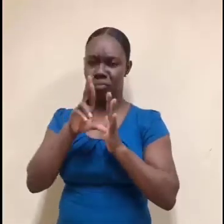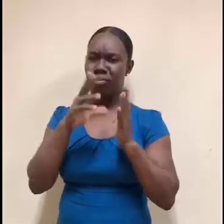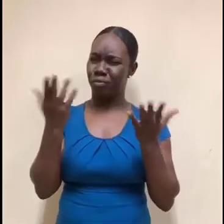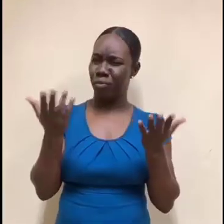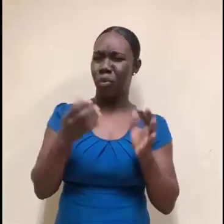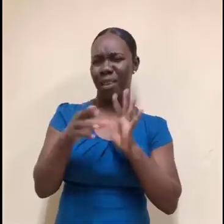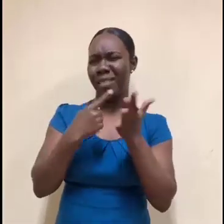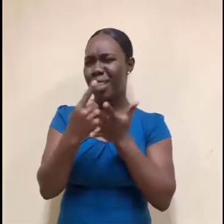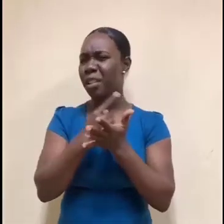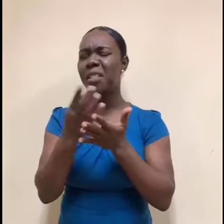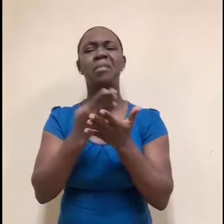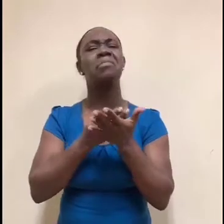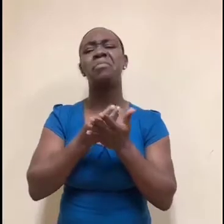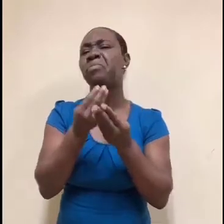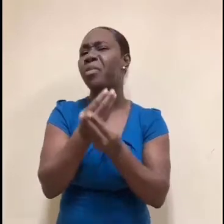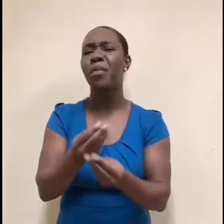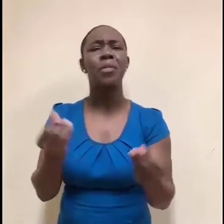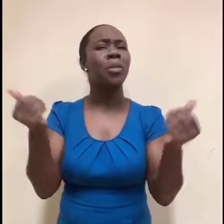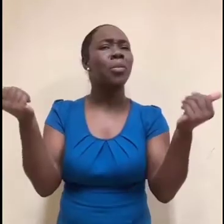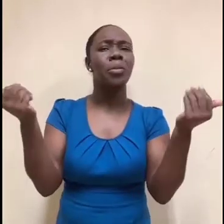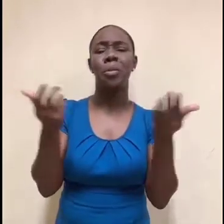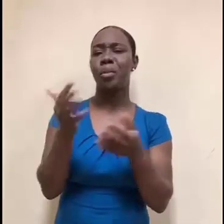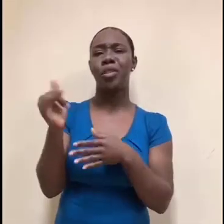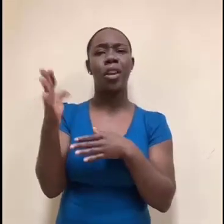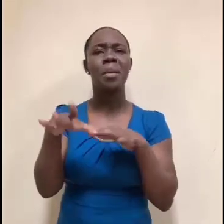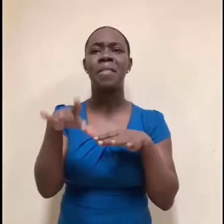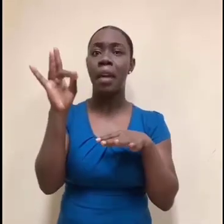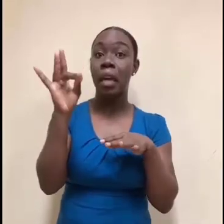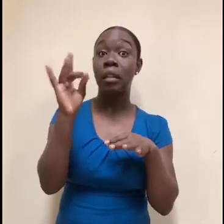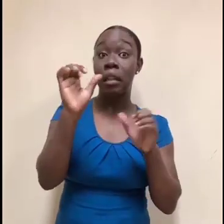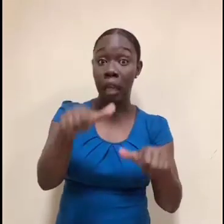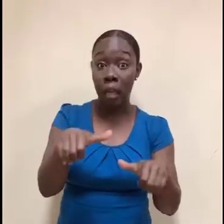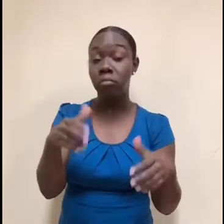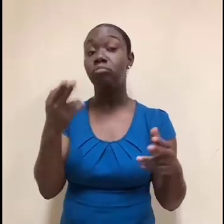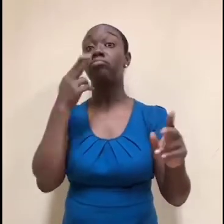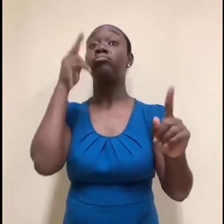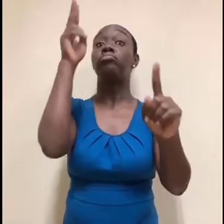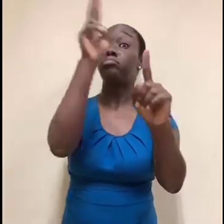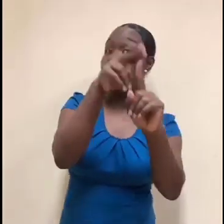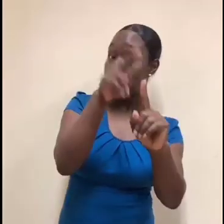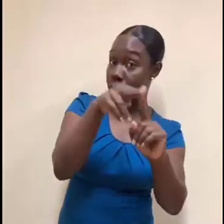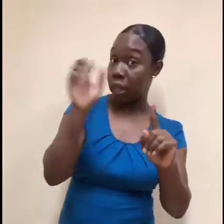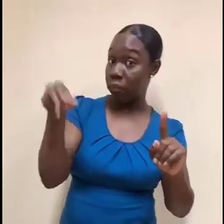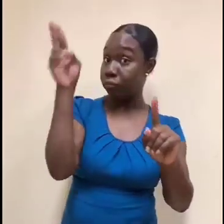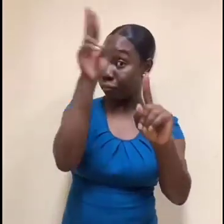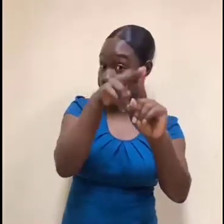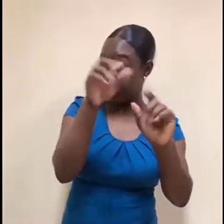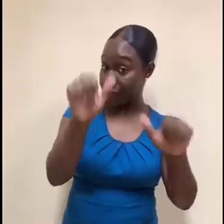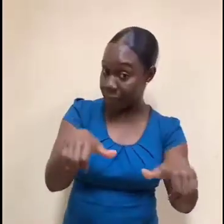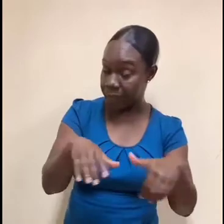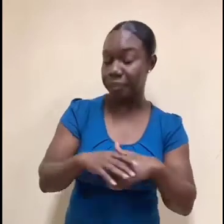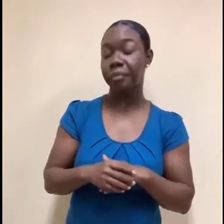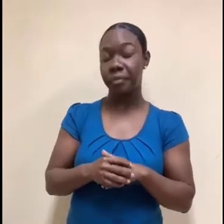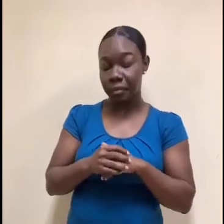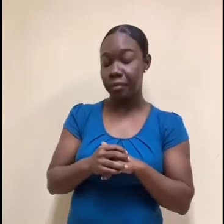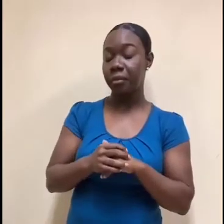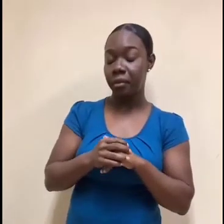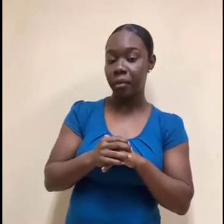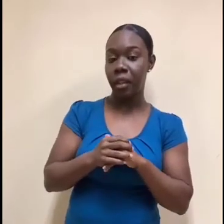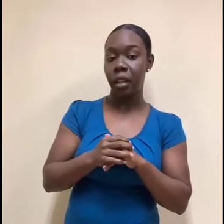hiring. That's a larger security company. Matlock and Associates, again, Disappointer, it's not the TV show. hiring as well as Digital Ocean is hiring. All the links